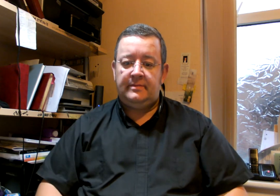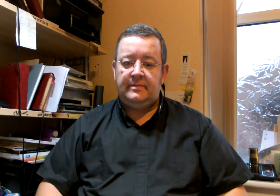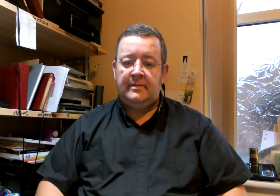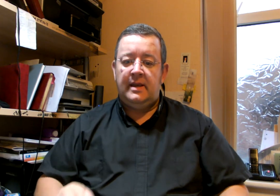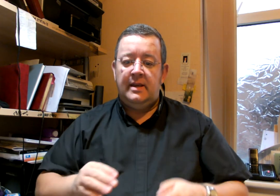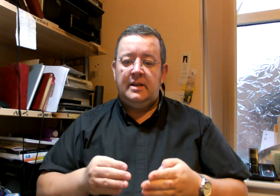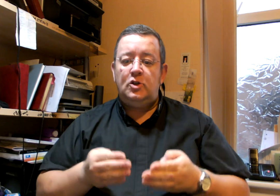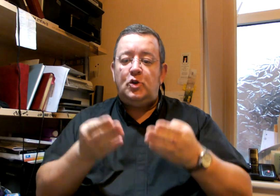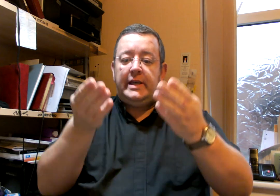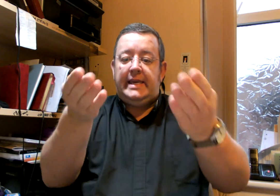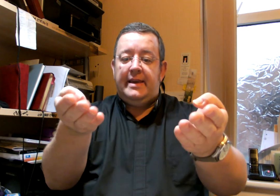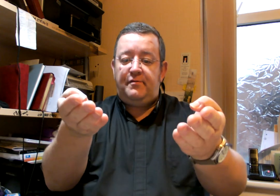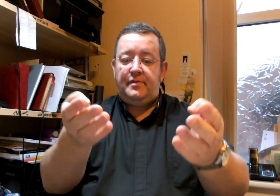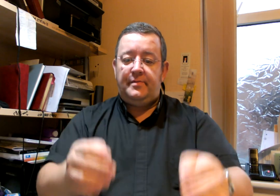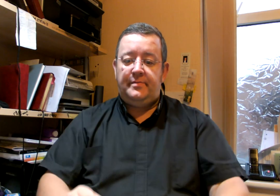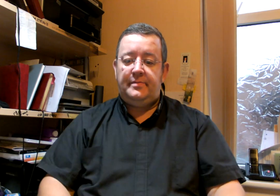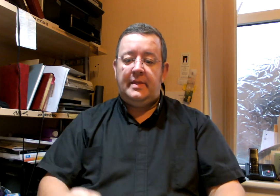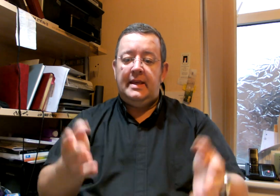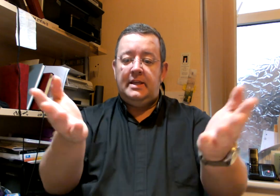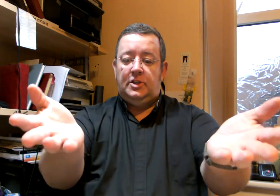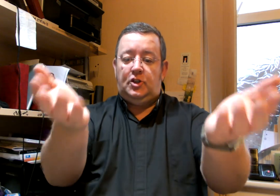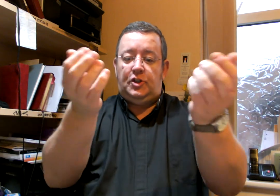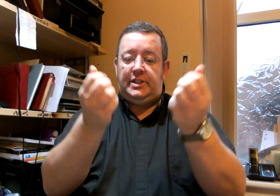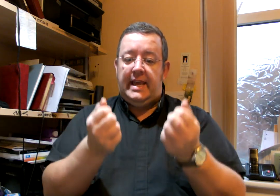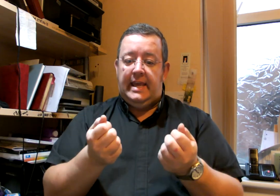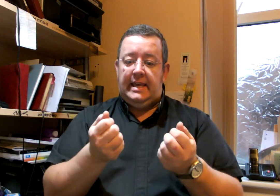To give. To give. take.